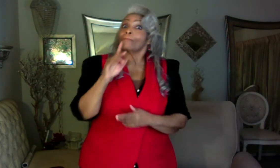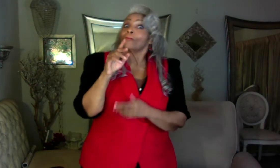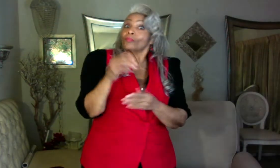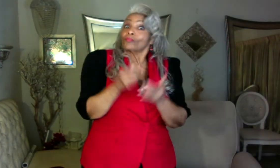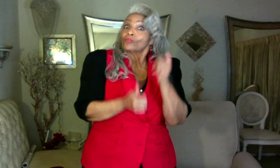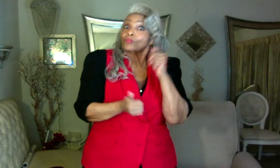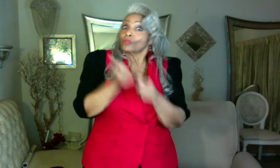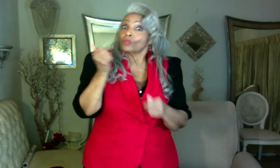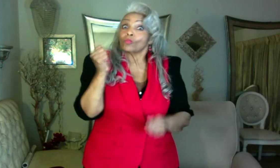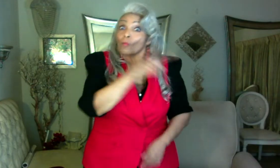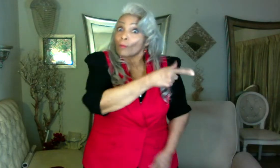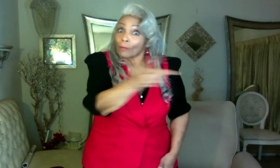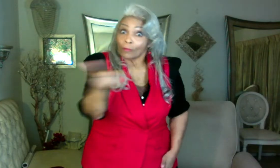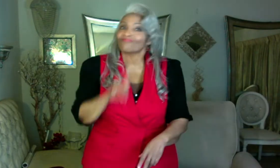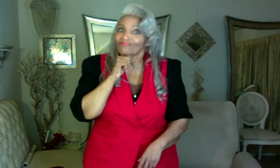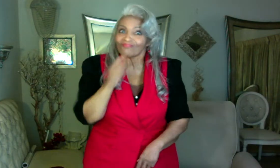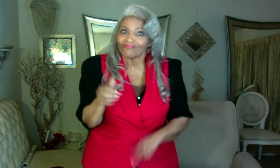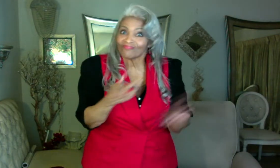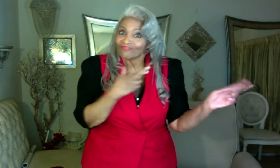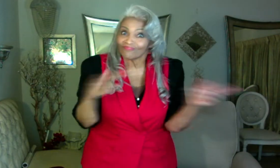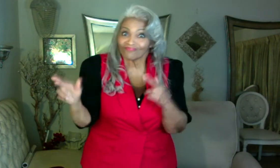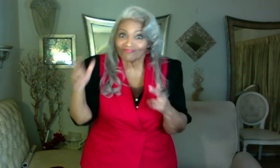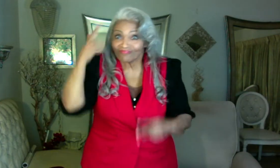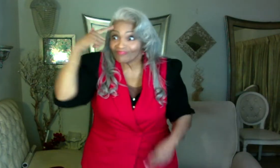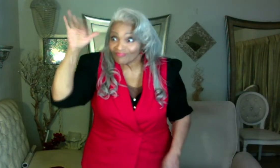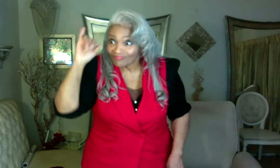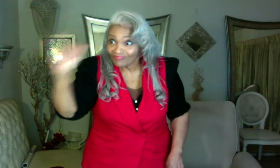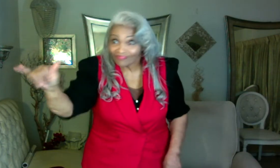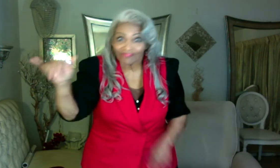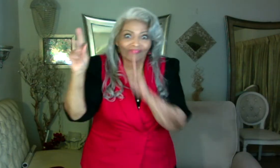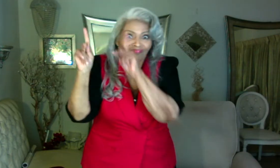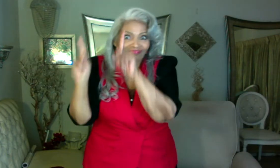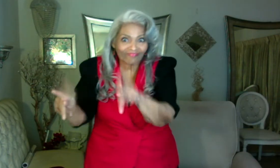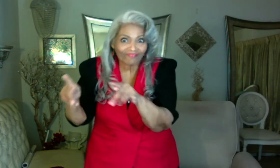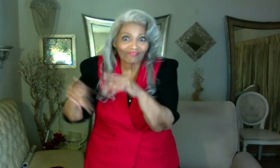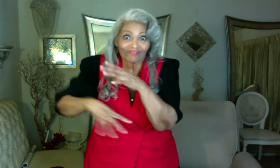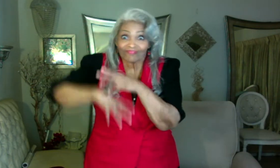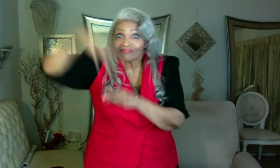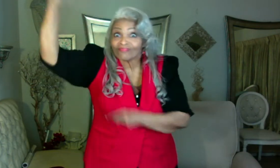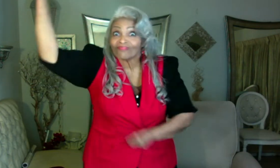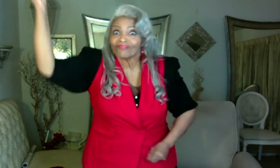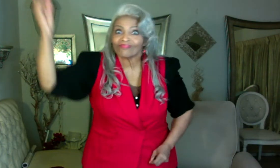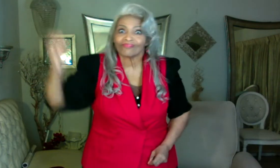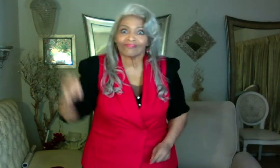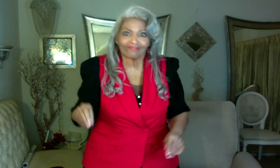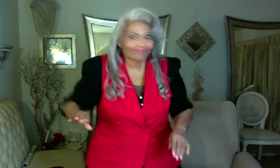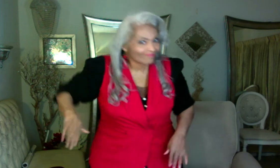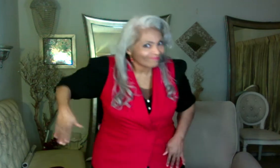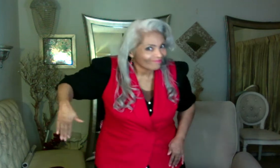Well, most of us aren't ready for that person to go. Not yet.